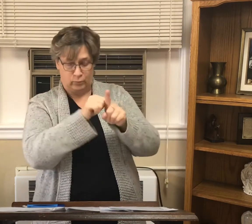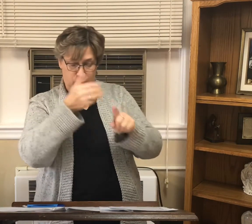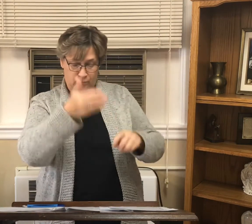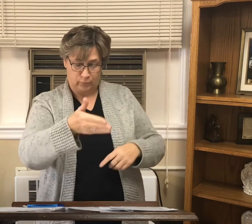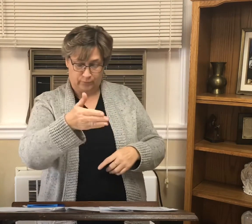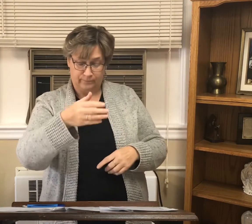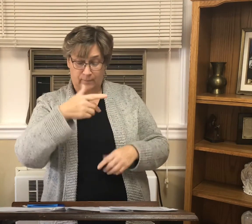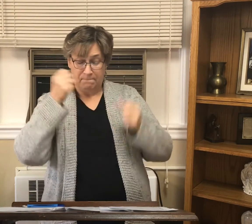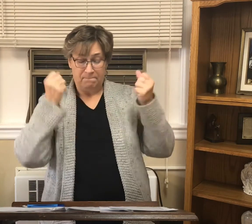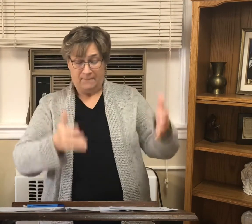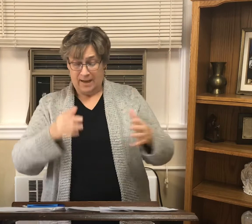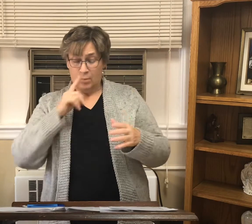in my name